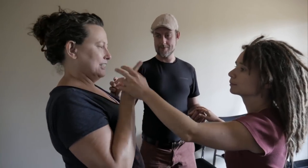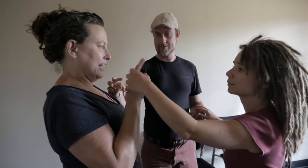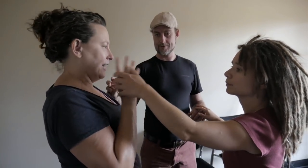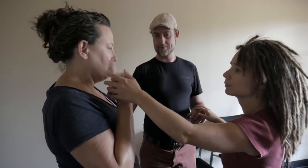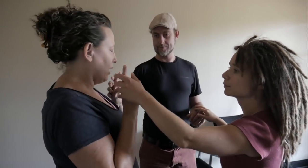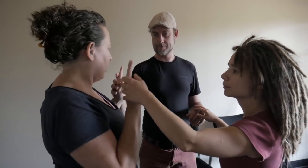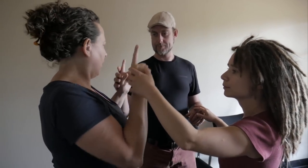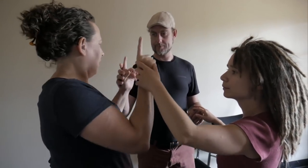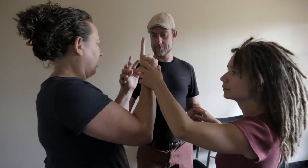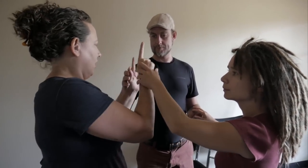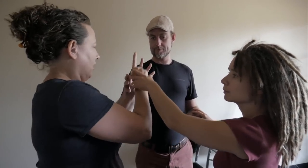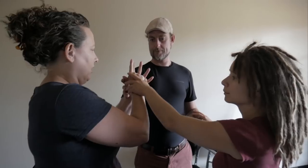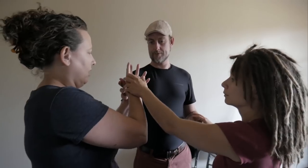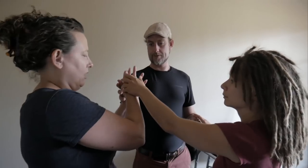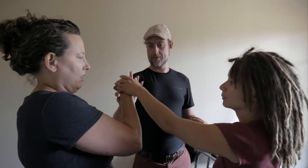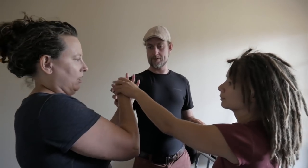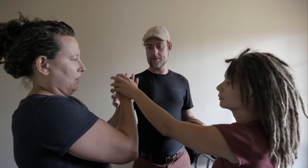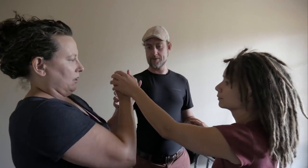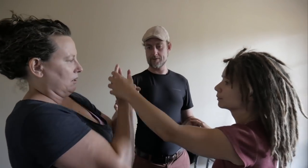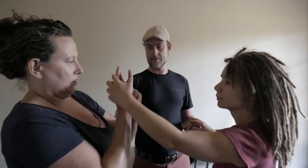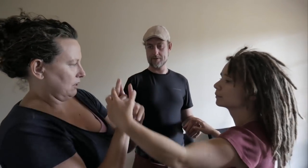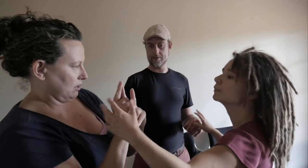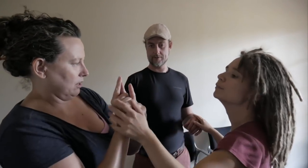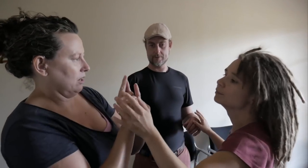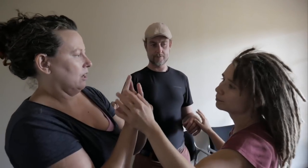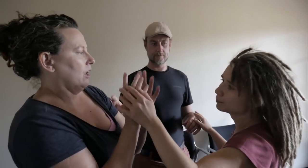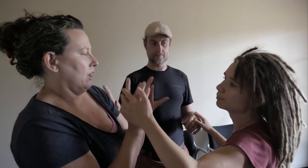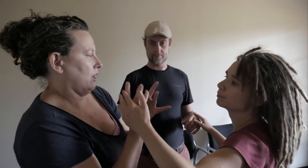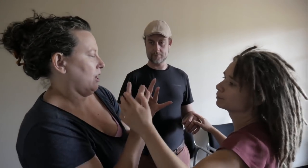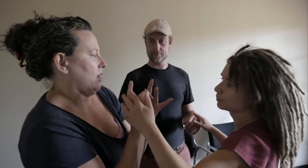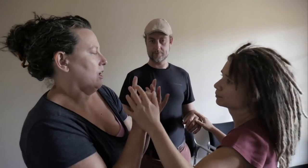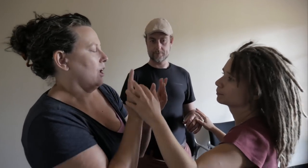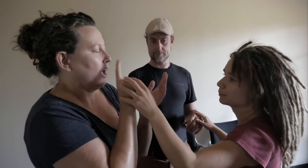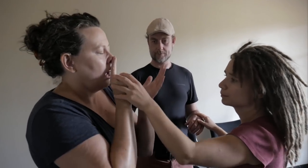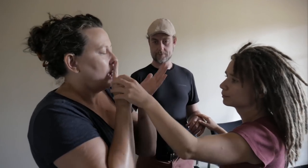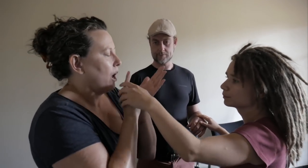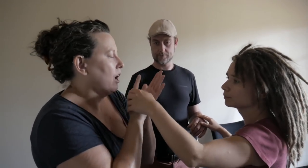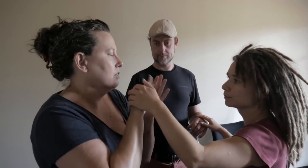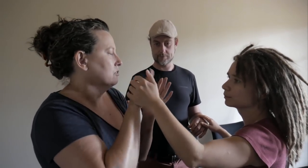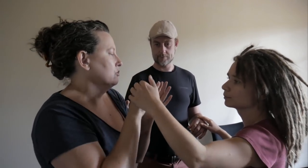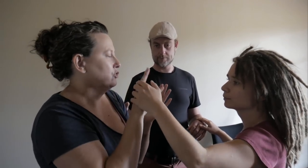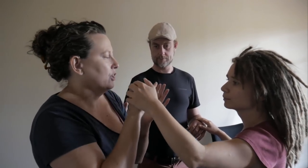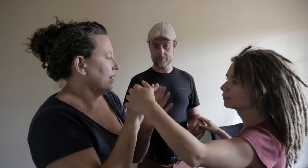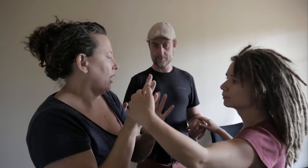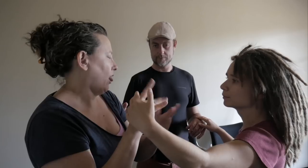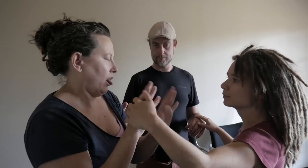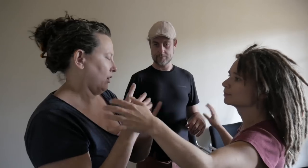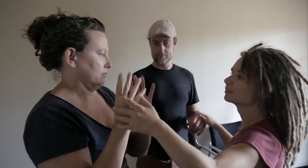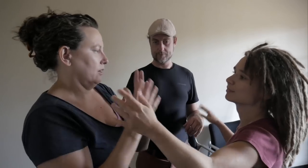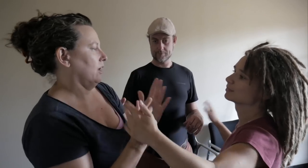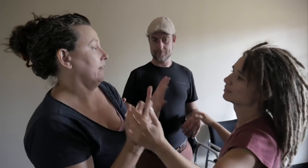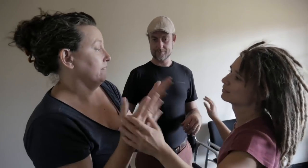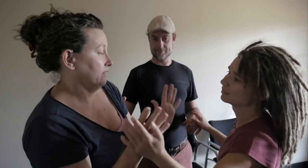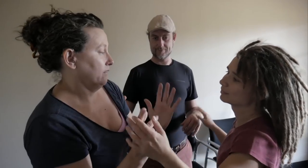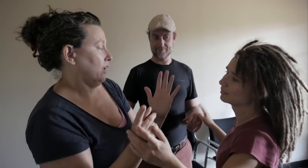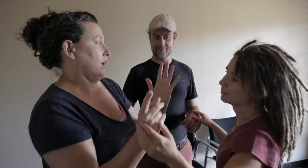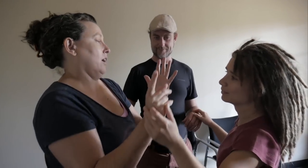audience members, called patrons, move through the performance individually. Each patron experiences the